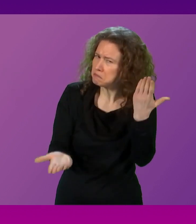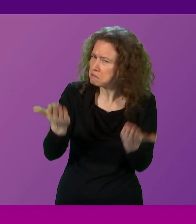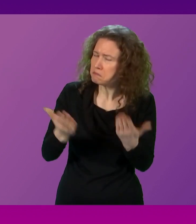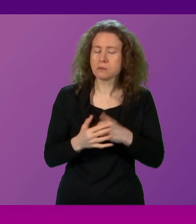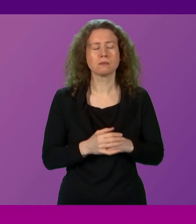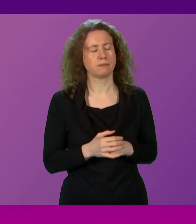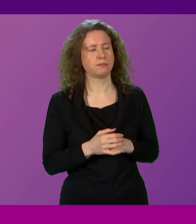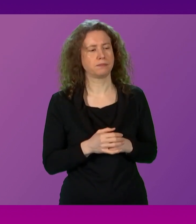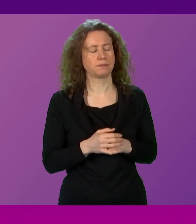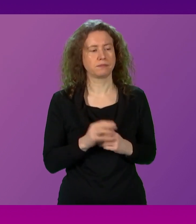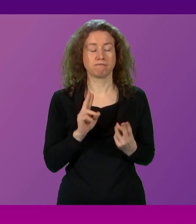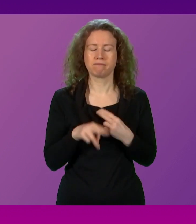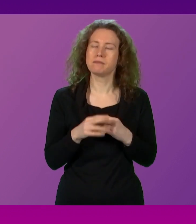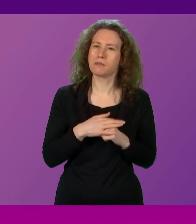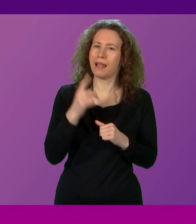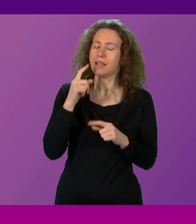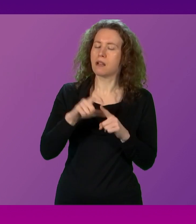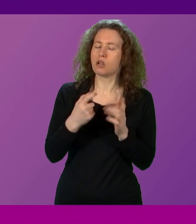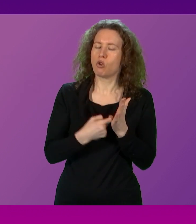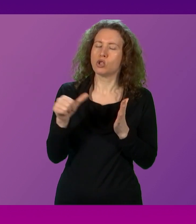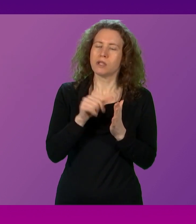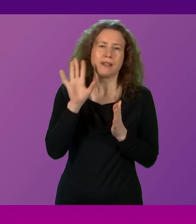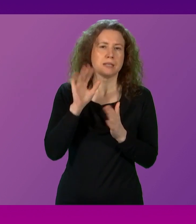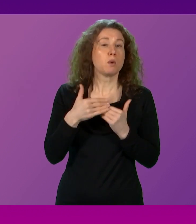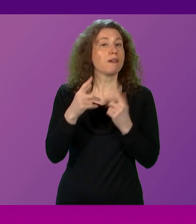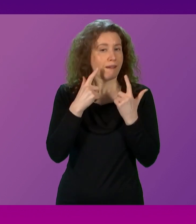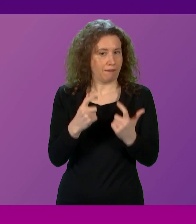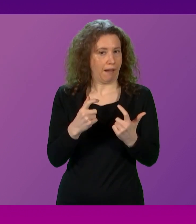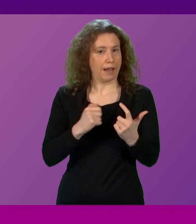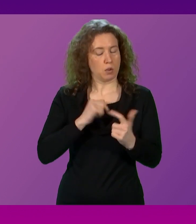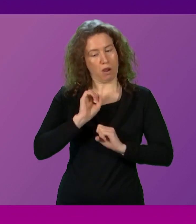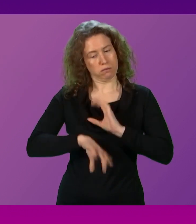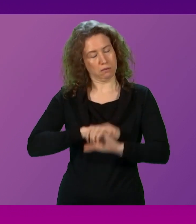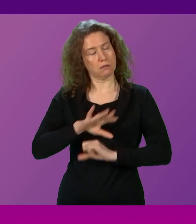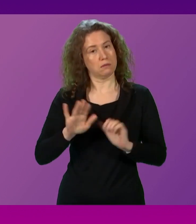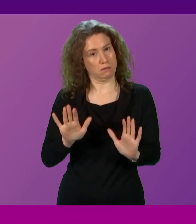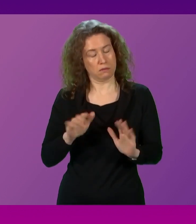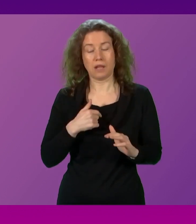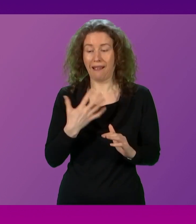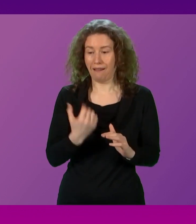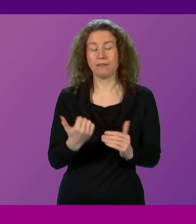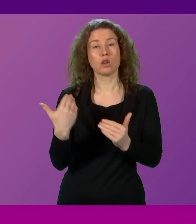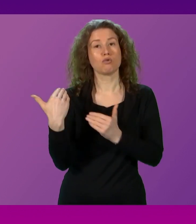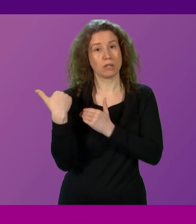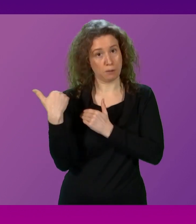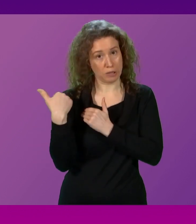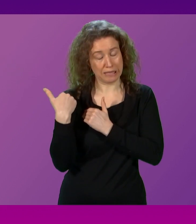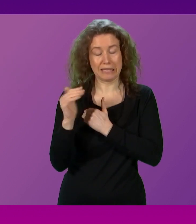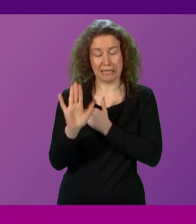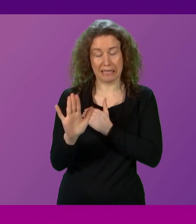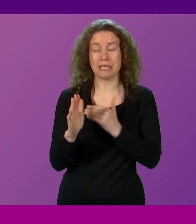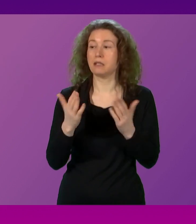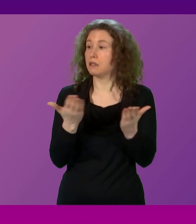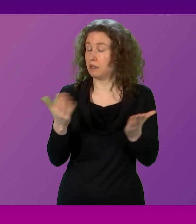I think Douglas Ross should have listened perhaps more carefully to what I said. Now, I have a responsibility, presiding officer,